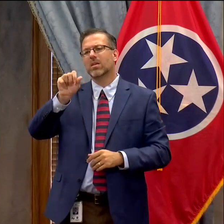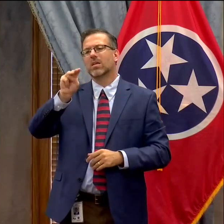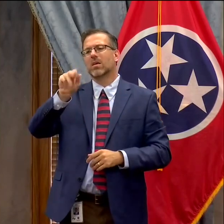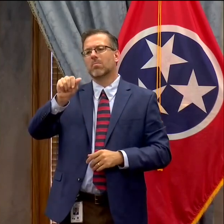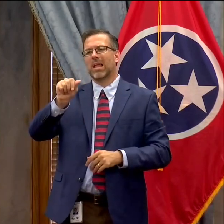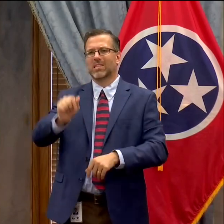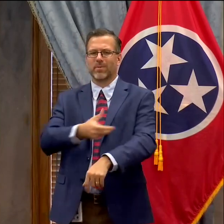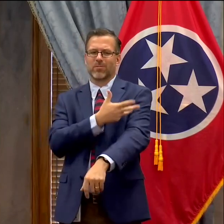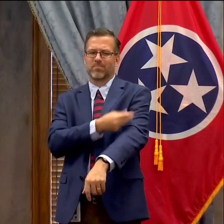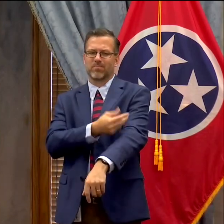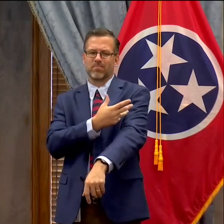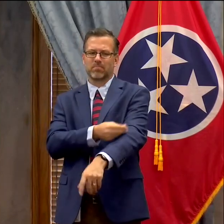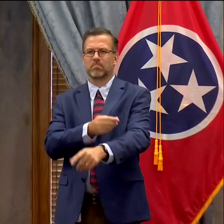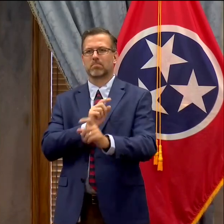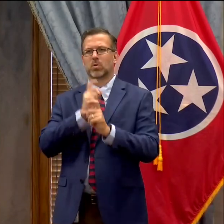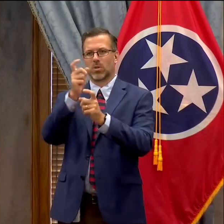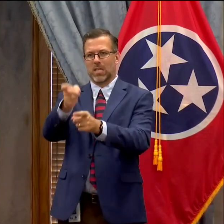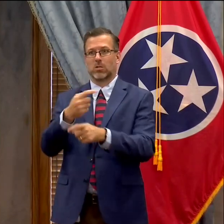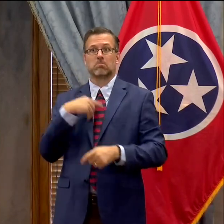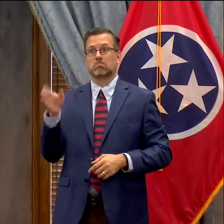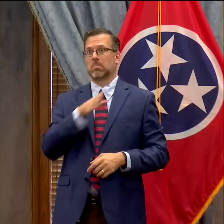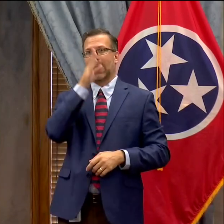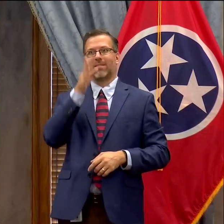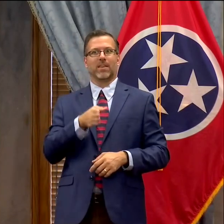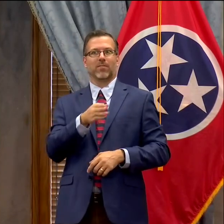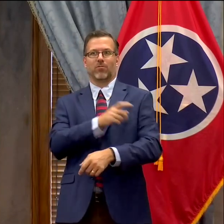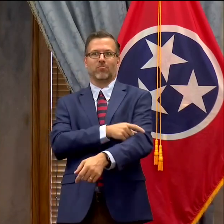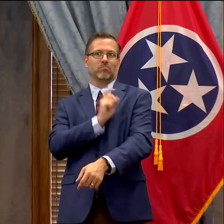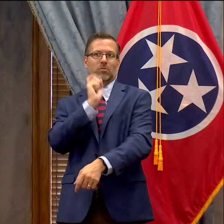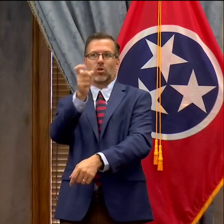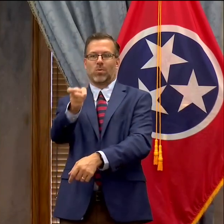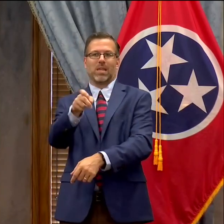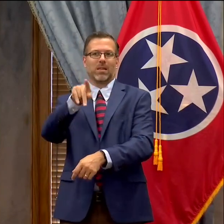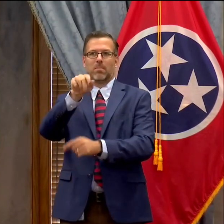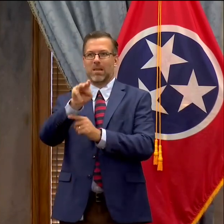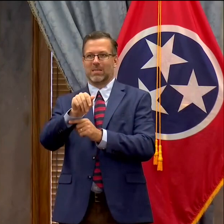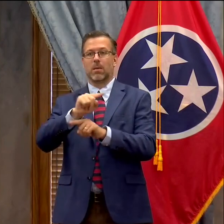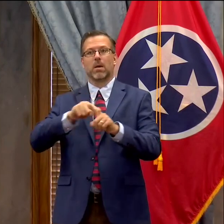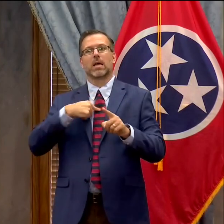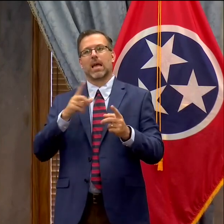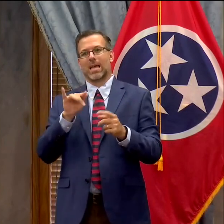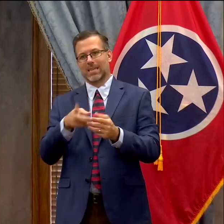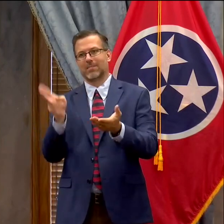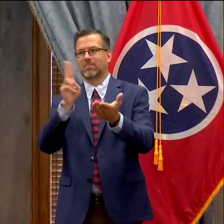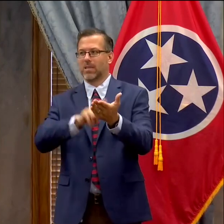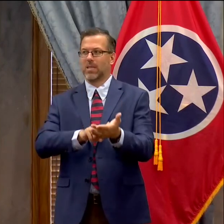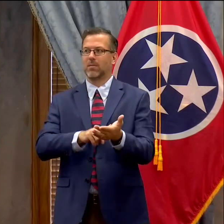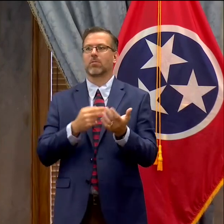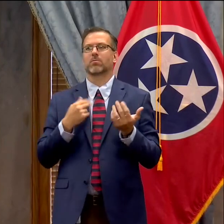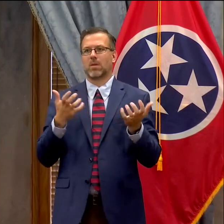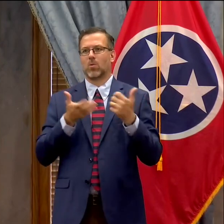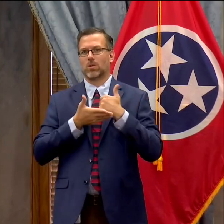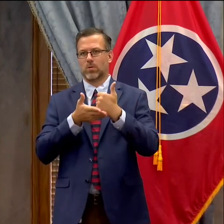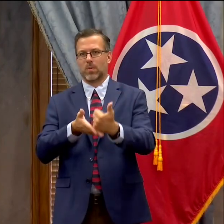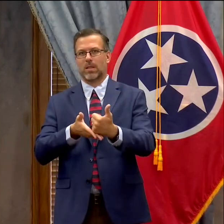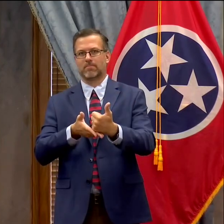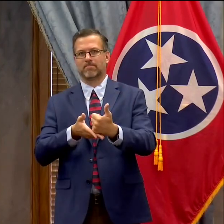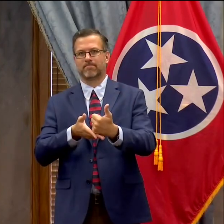COVID survivors I'd never donated blood plasma before but I enrolled because I wanted to do anything I could to help